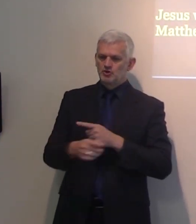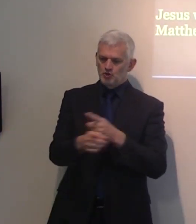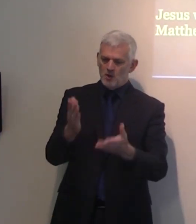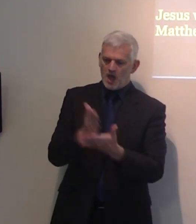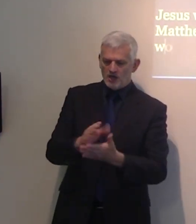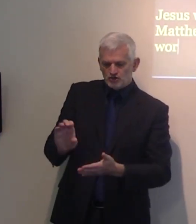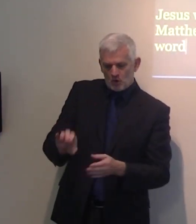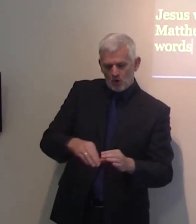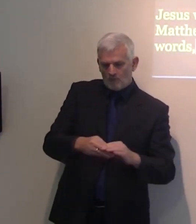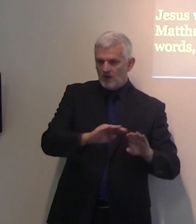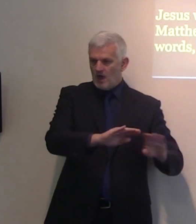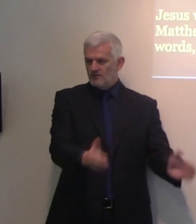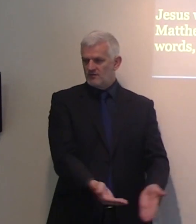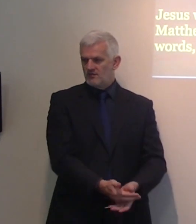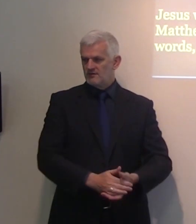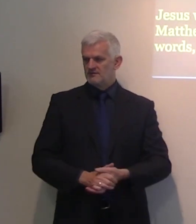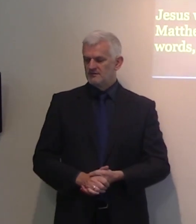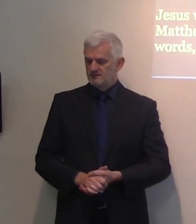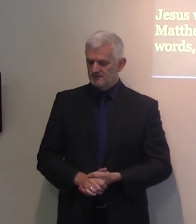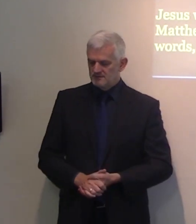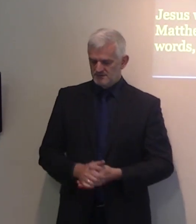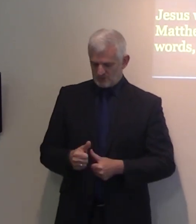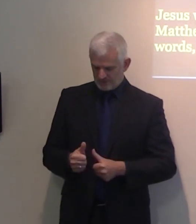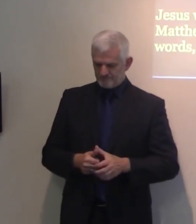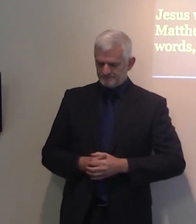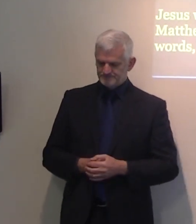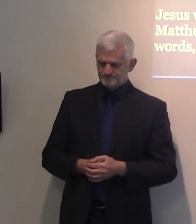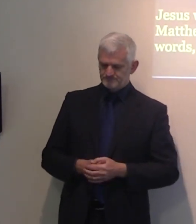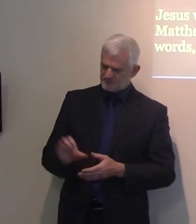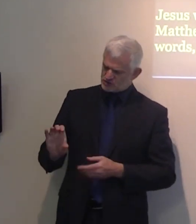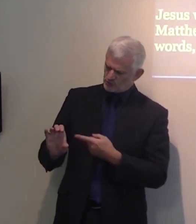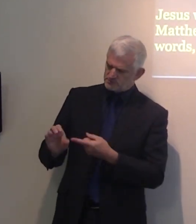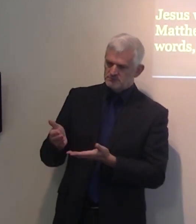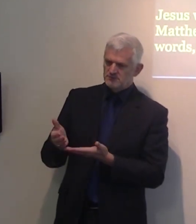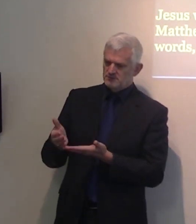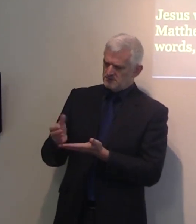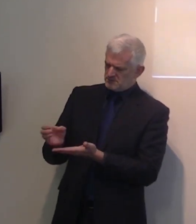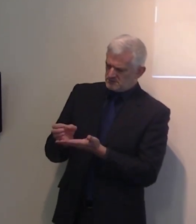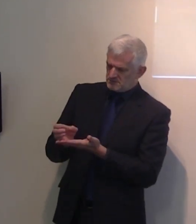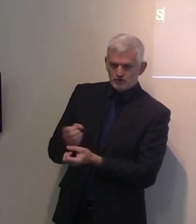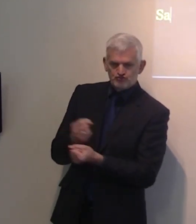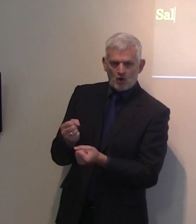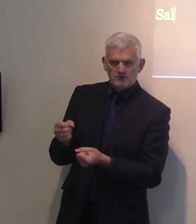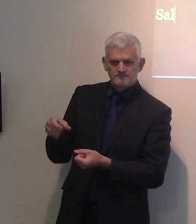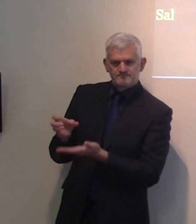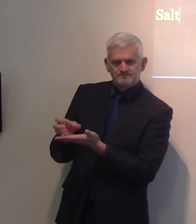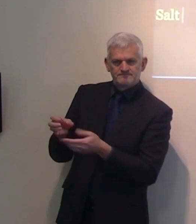the earth. So, salt influences everything it comes in contact with. And there are